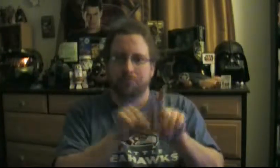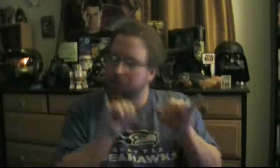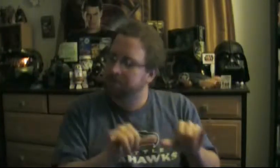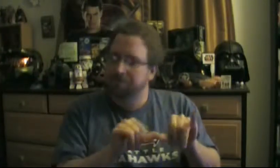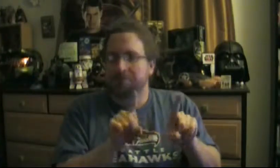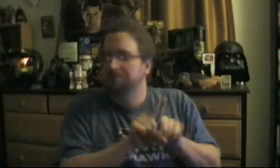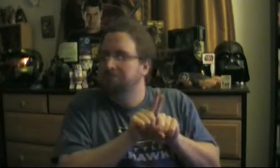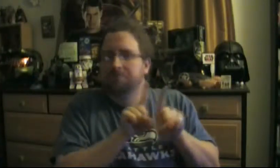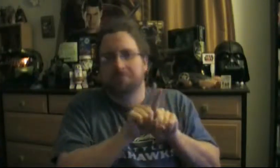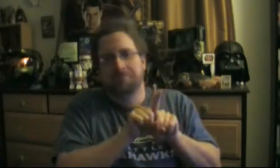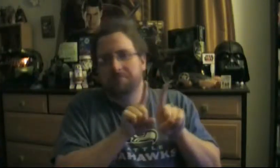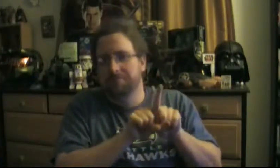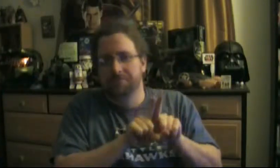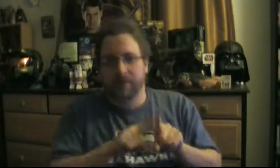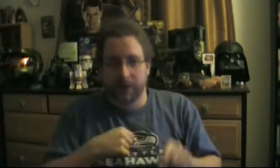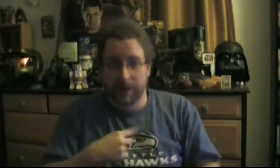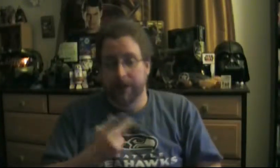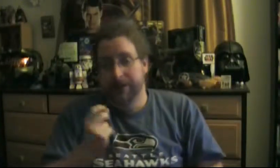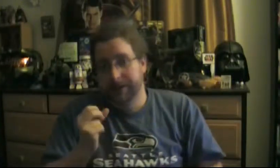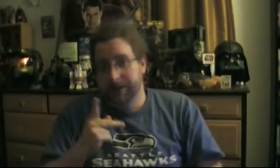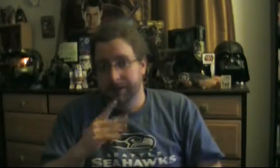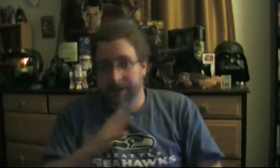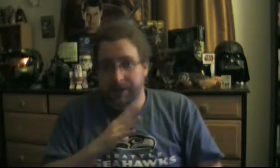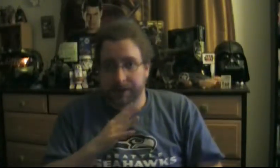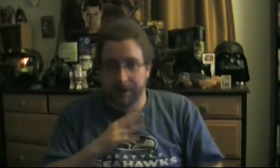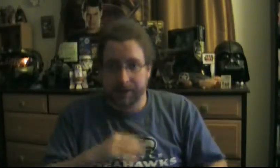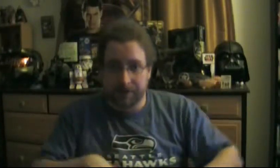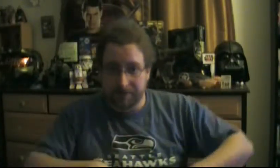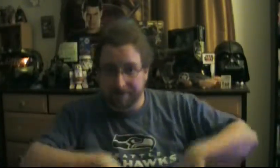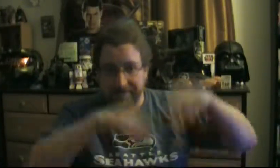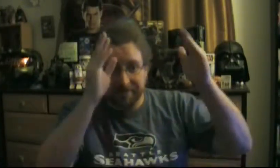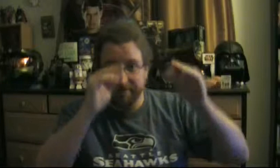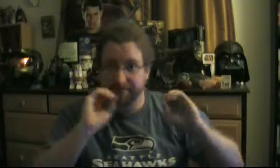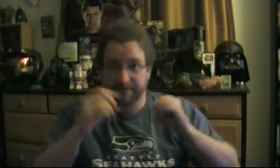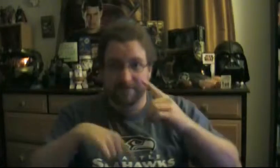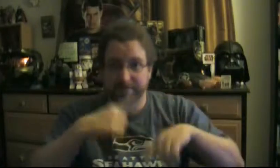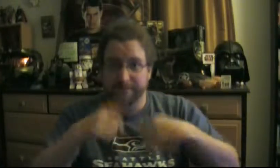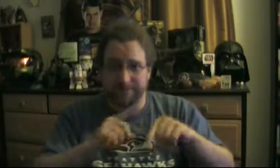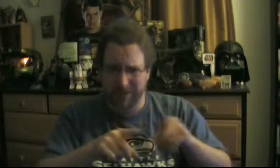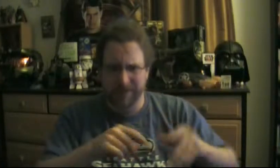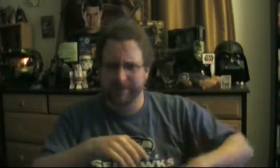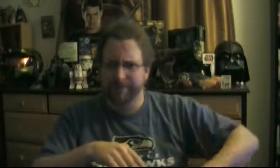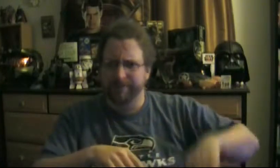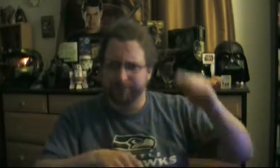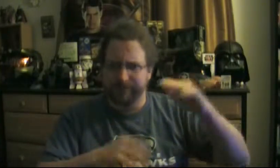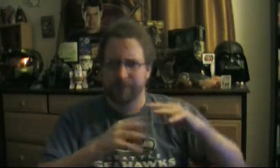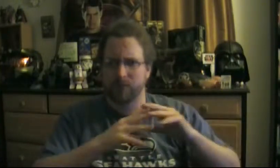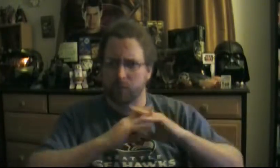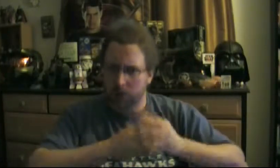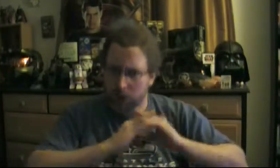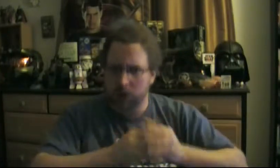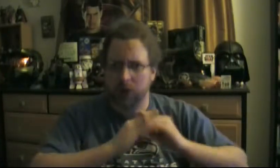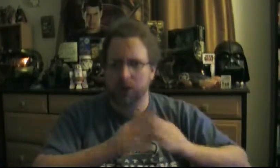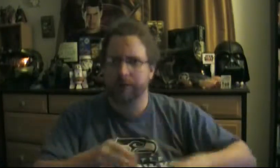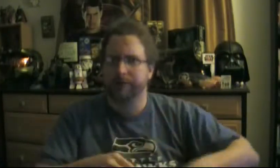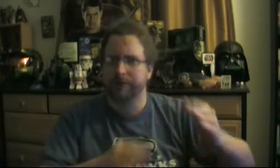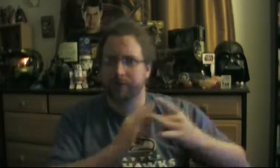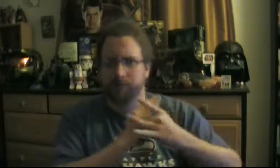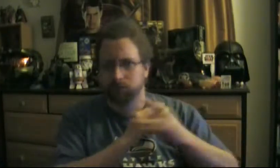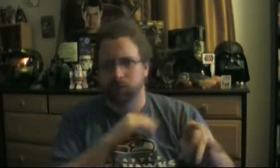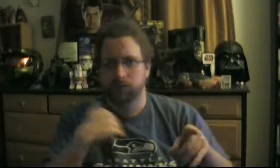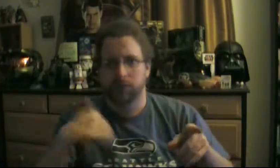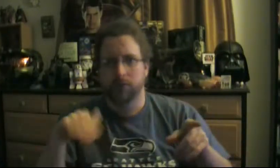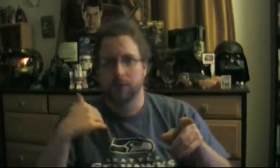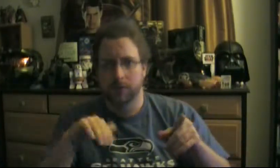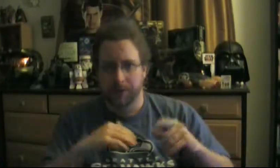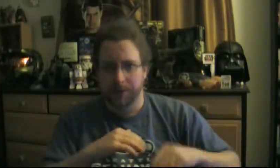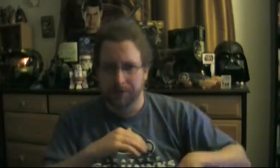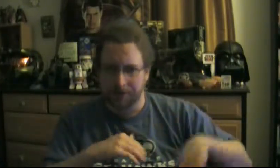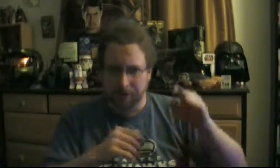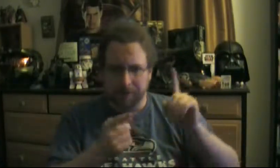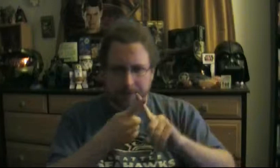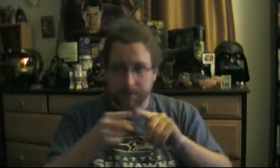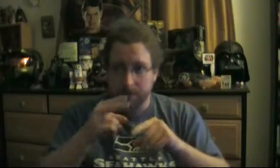go.